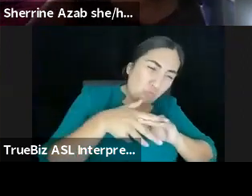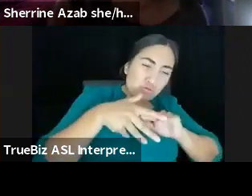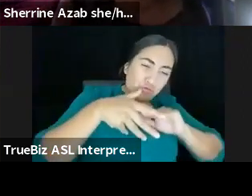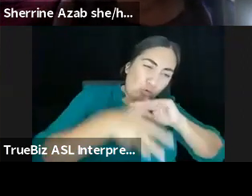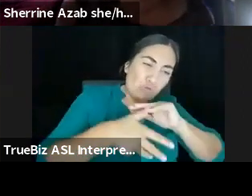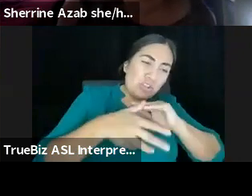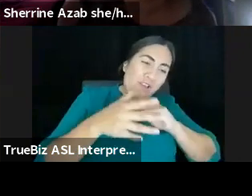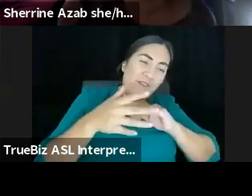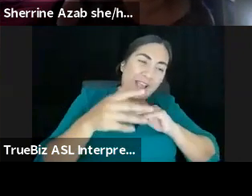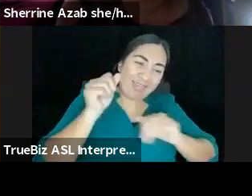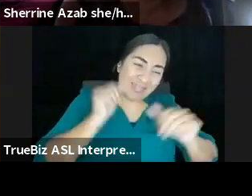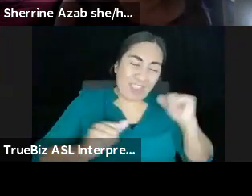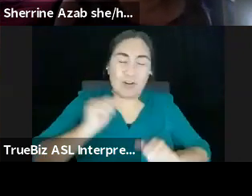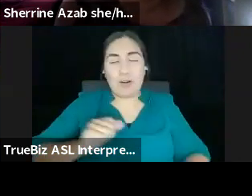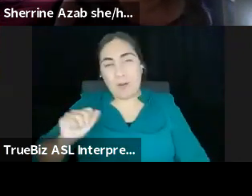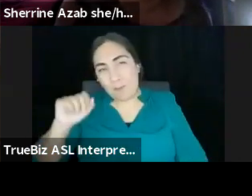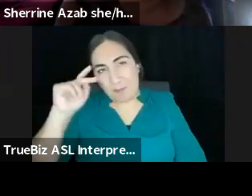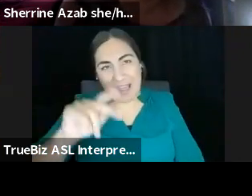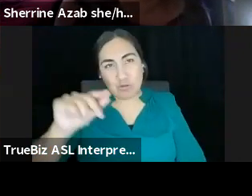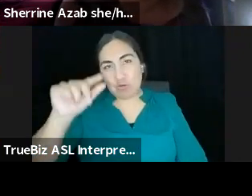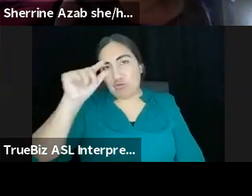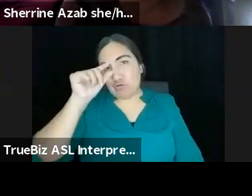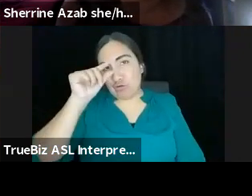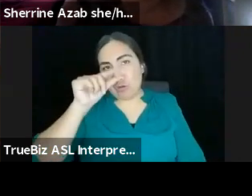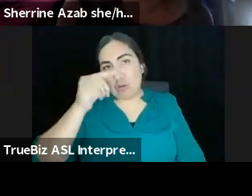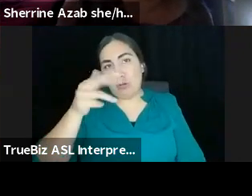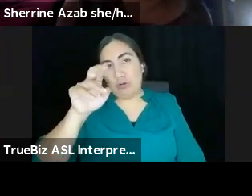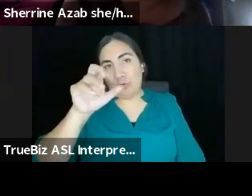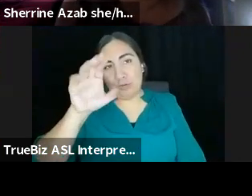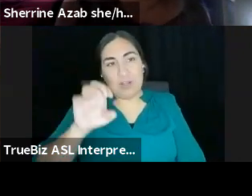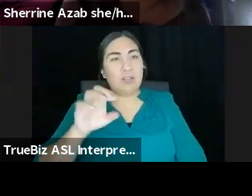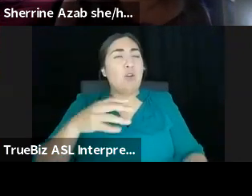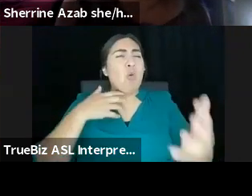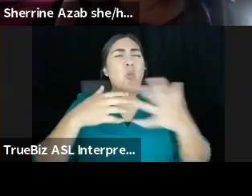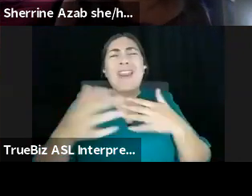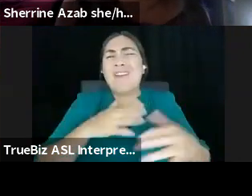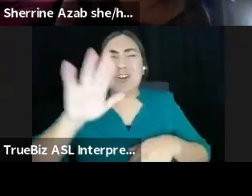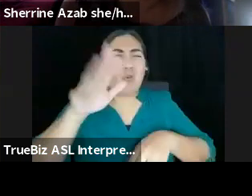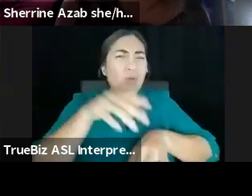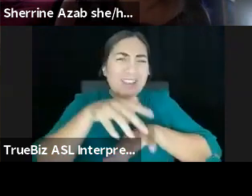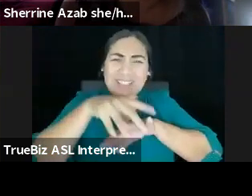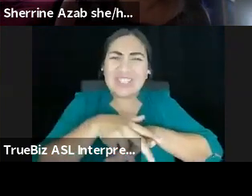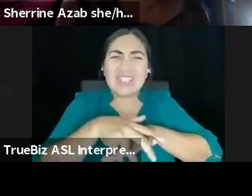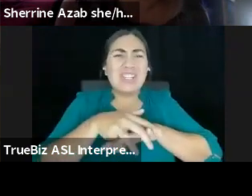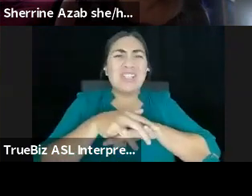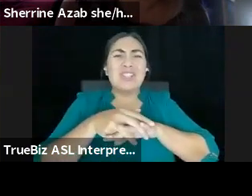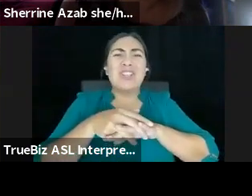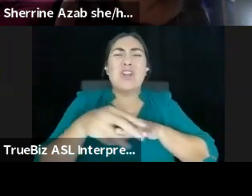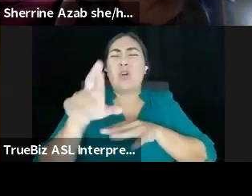you know, back to our story circles back to fire, whatever it is, your indigenous roots, go back to those. And what is that storytelling? What are